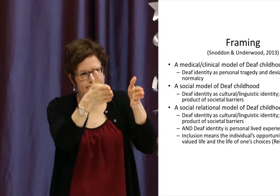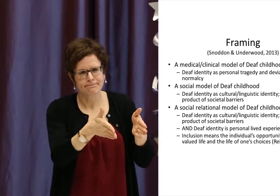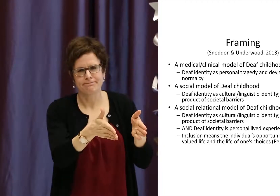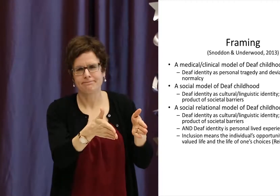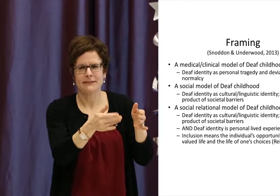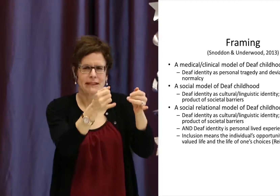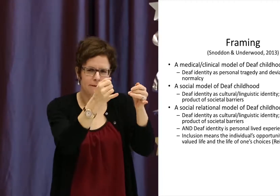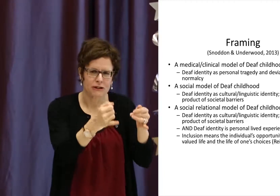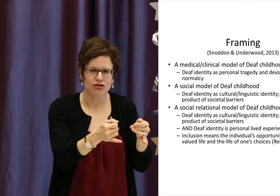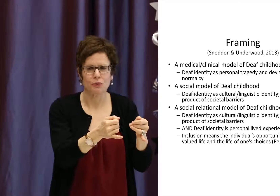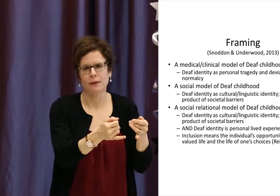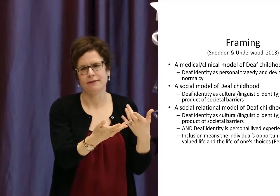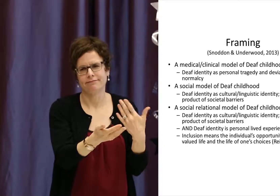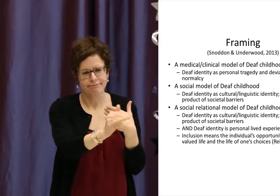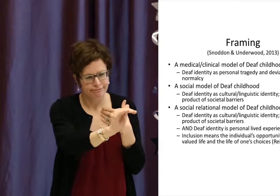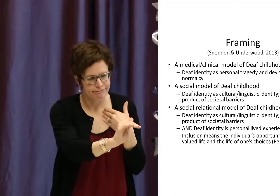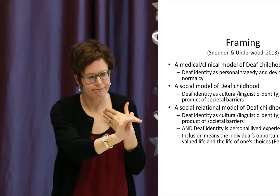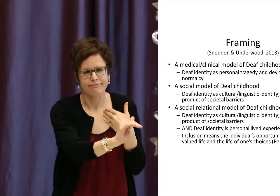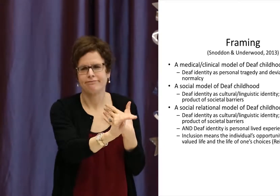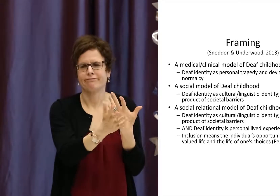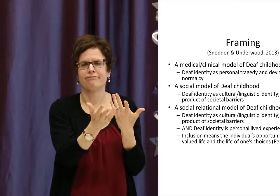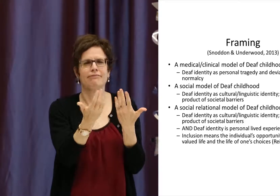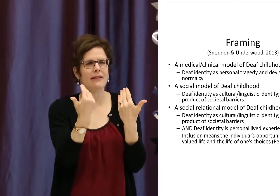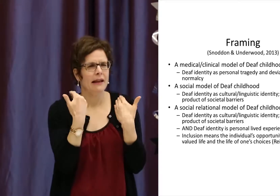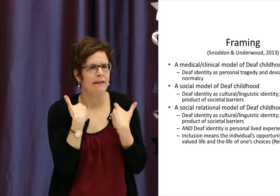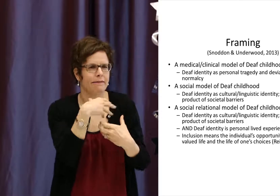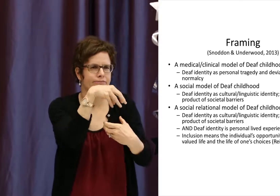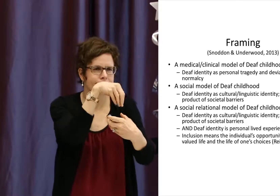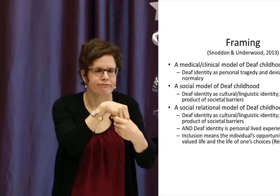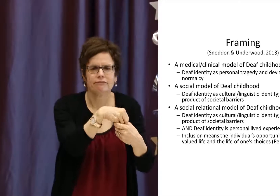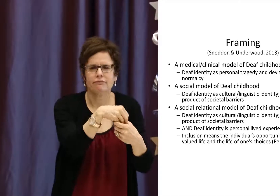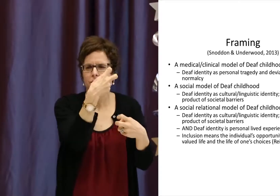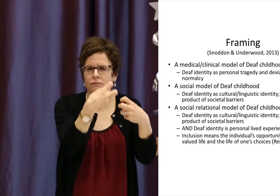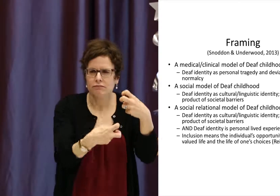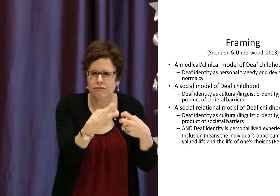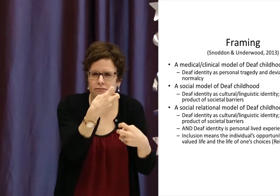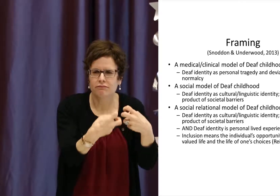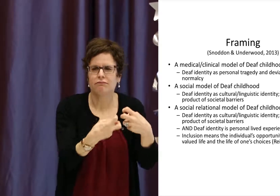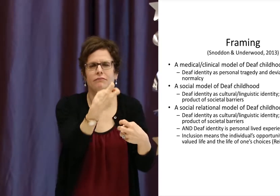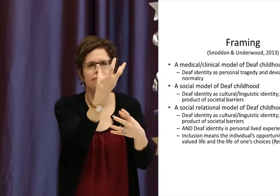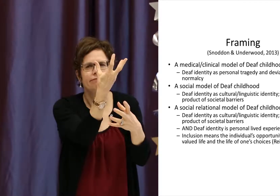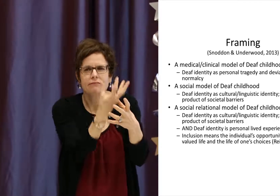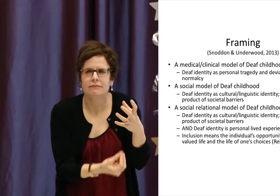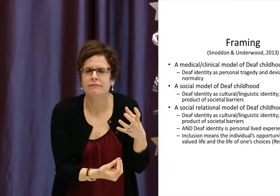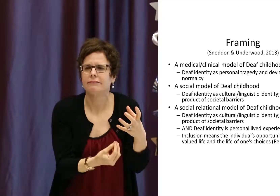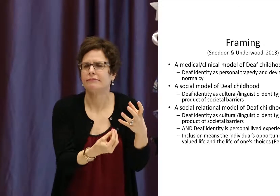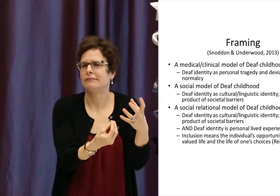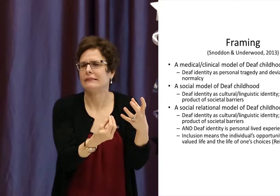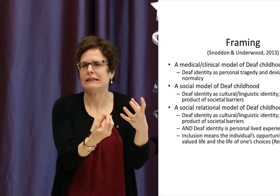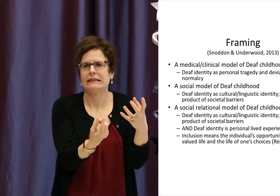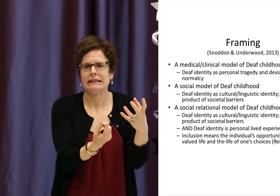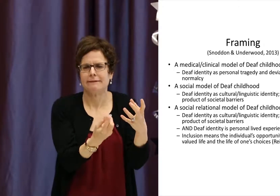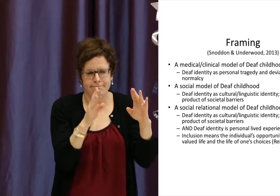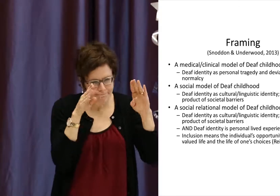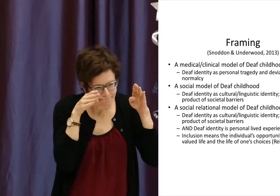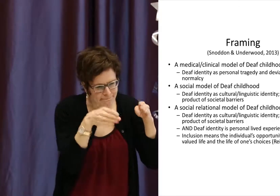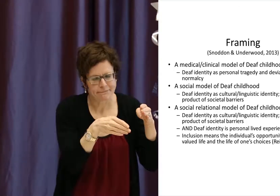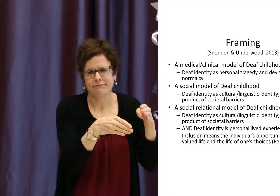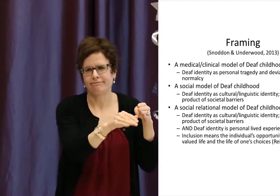the individual themselves, the child in this case, in being the one that possesses a deficiency,